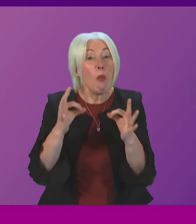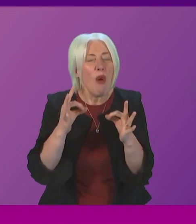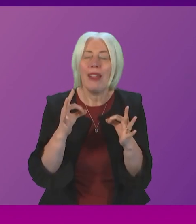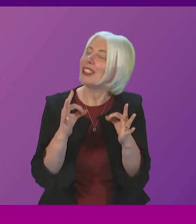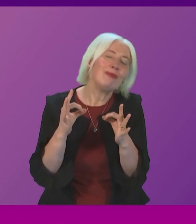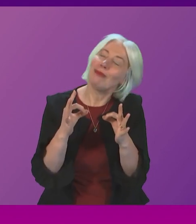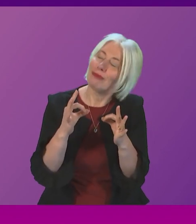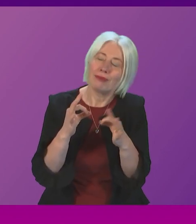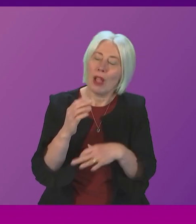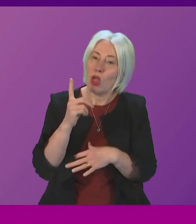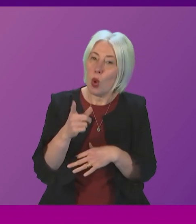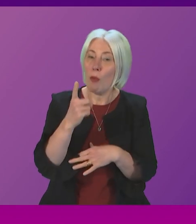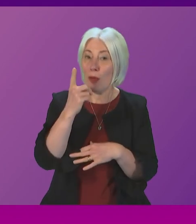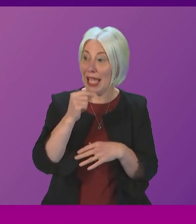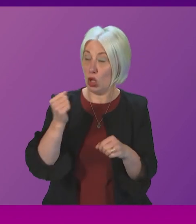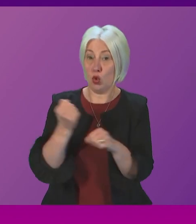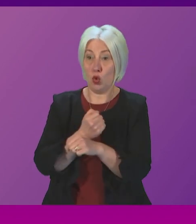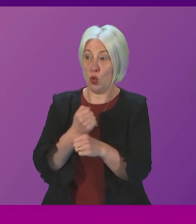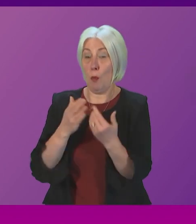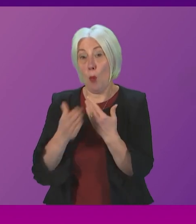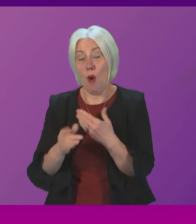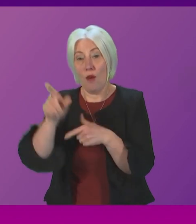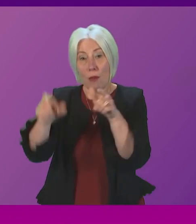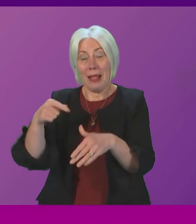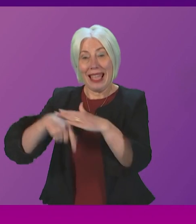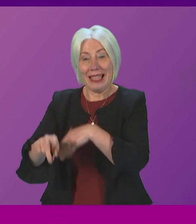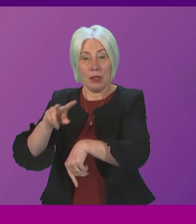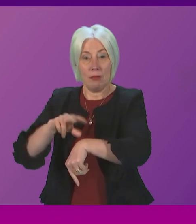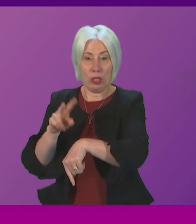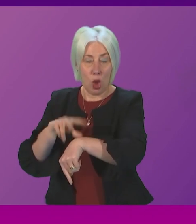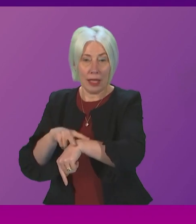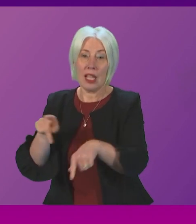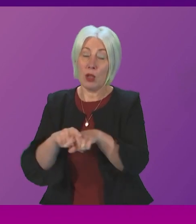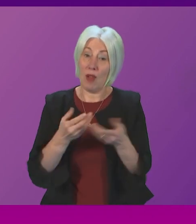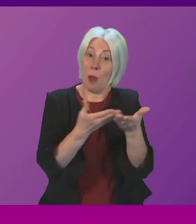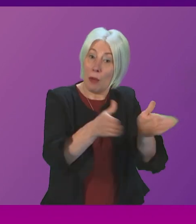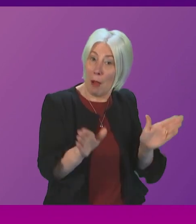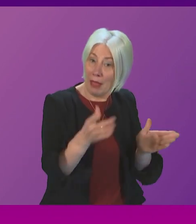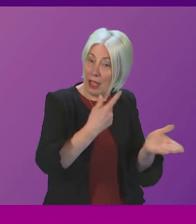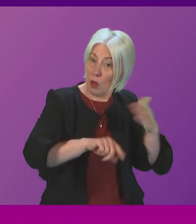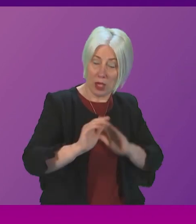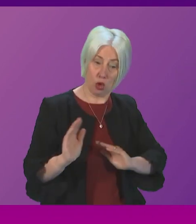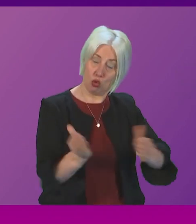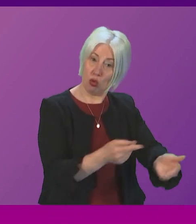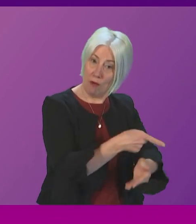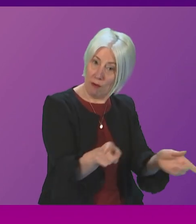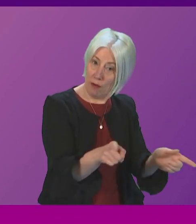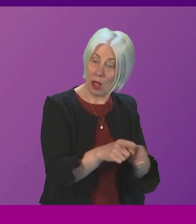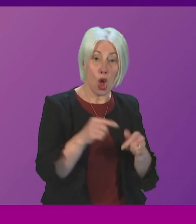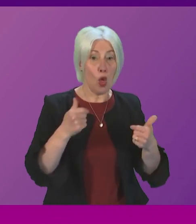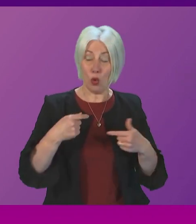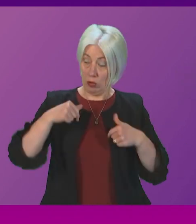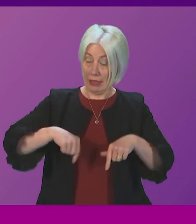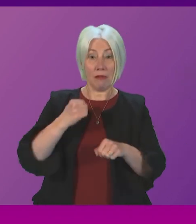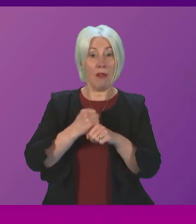do both for those who serve in a police force but also the public that we seek to serve but there is a good track record of